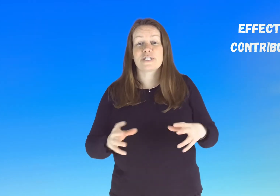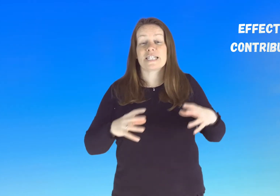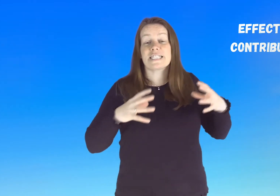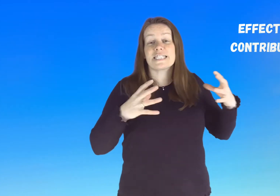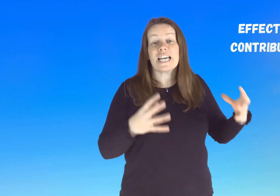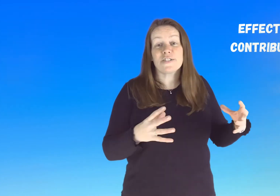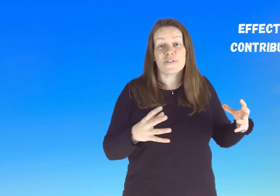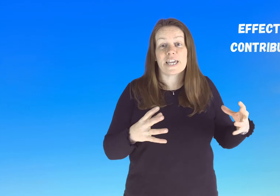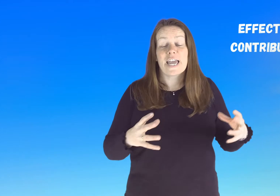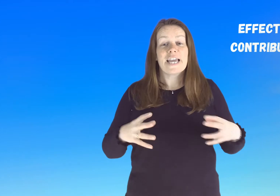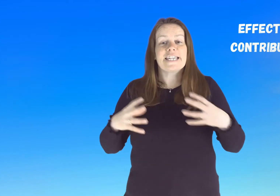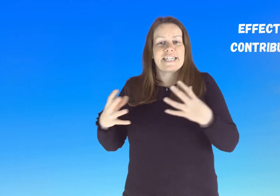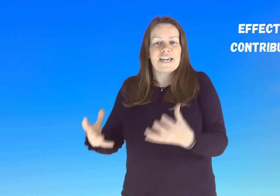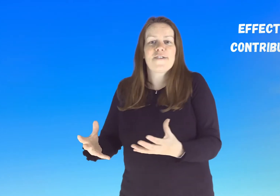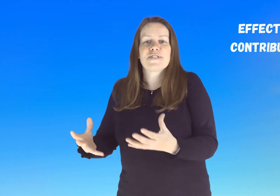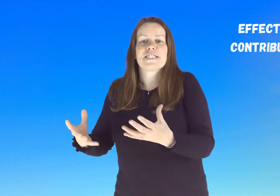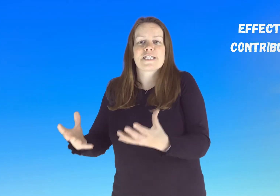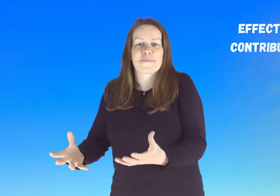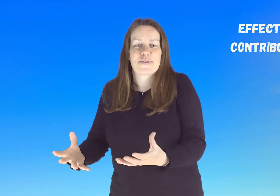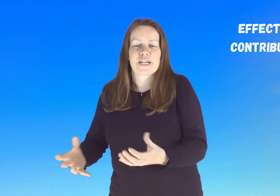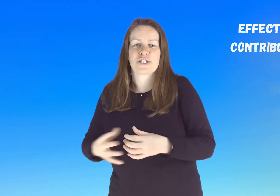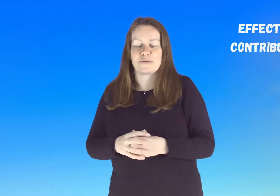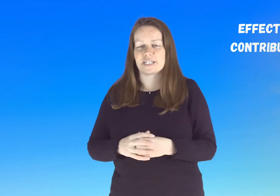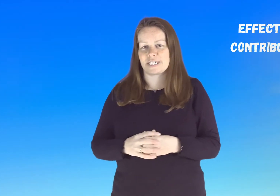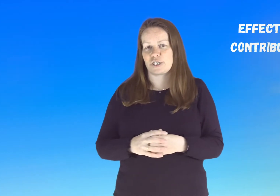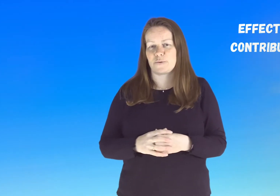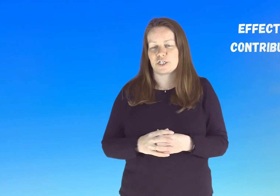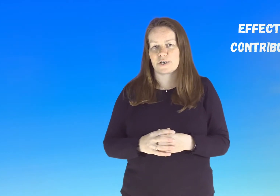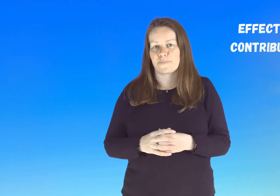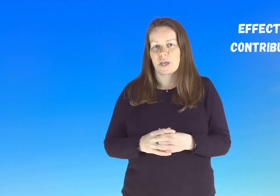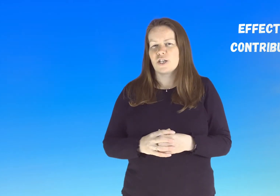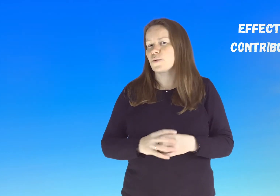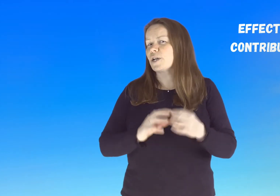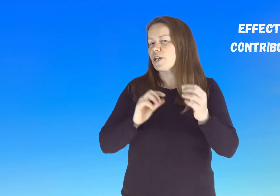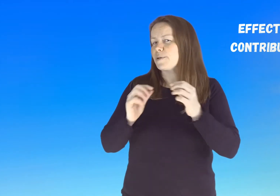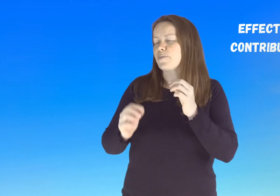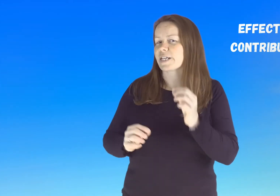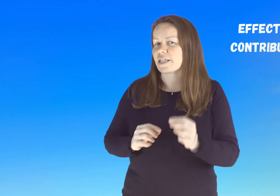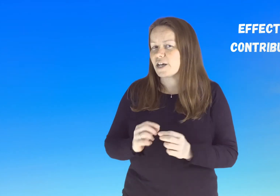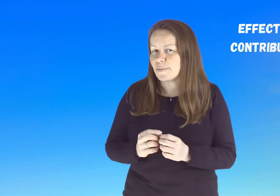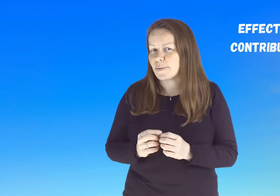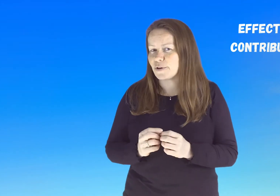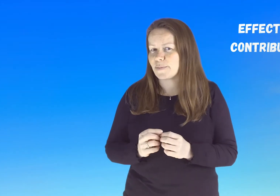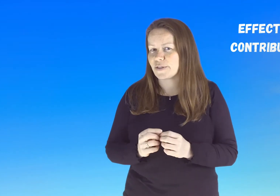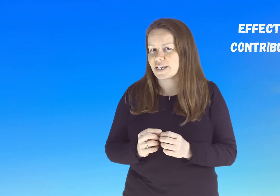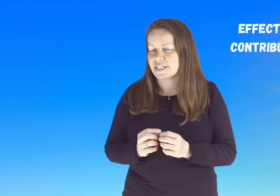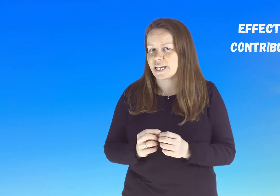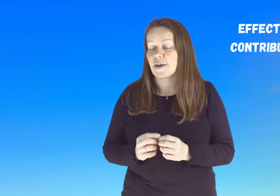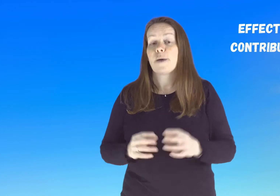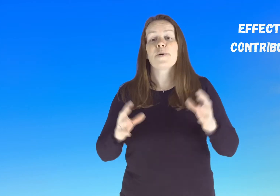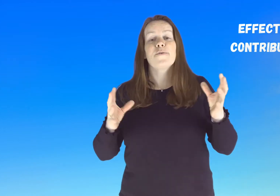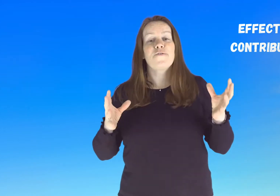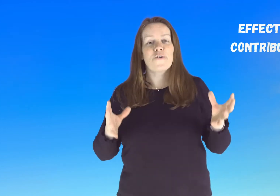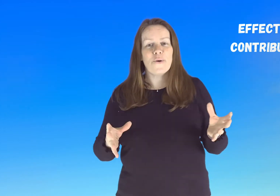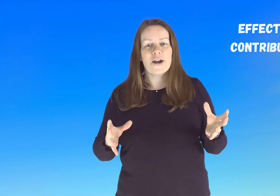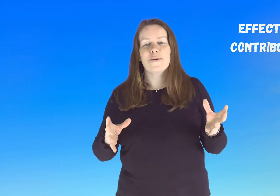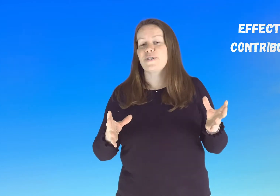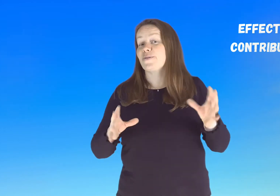successfully gives something to a situation so we're going to be speaking a little bit more about that today but before we do